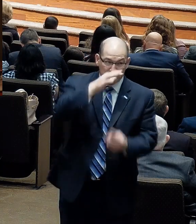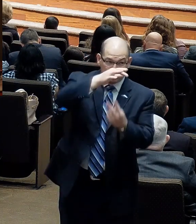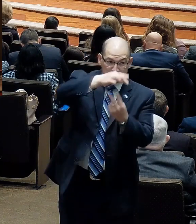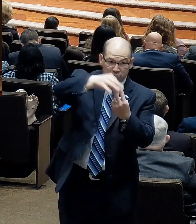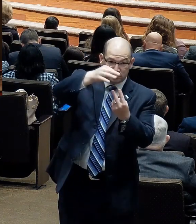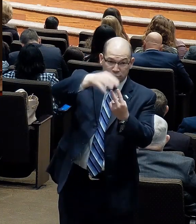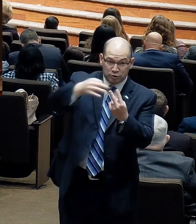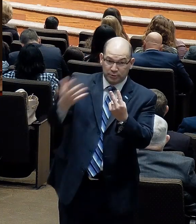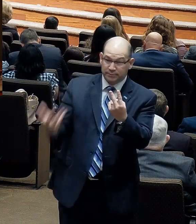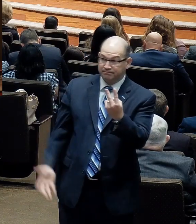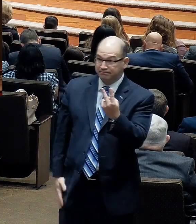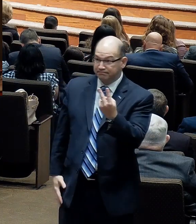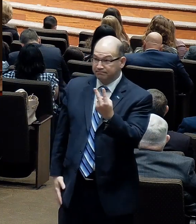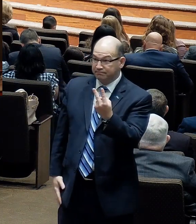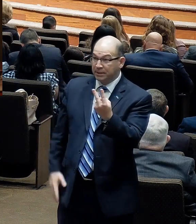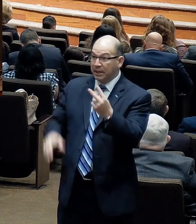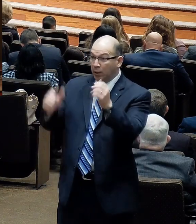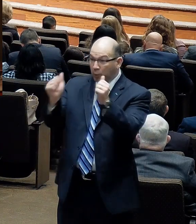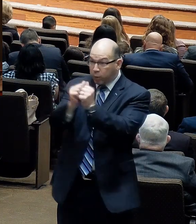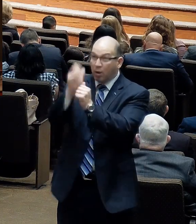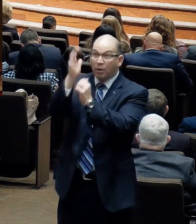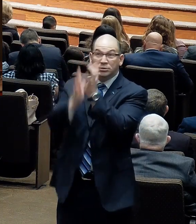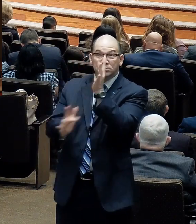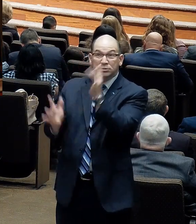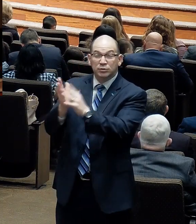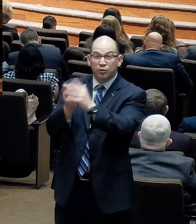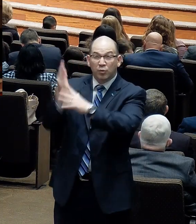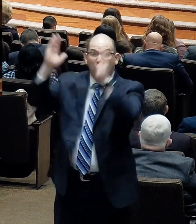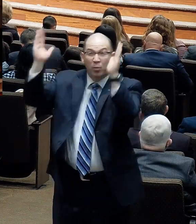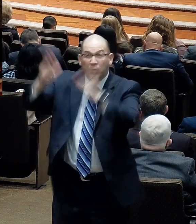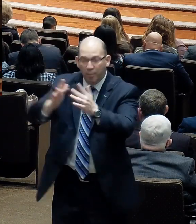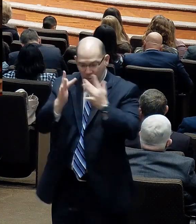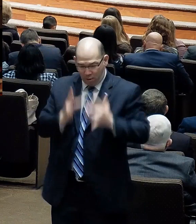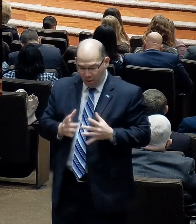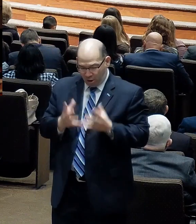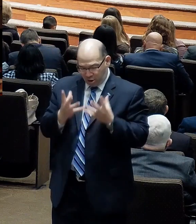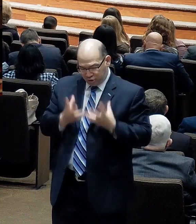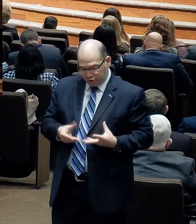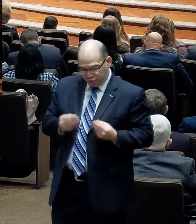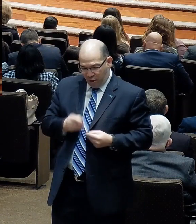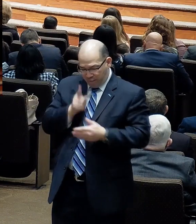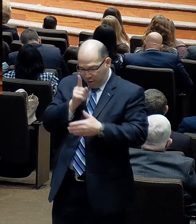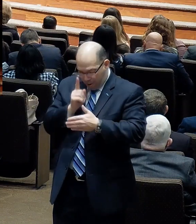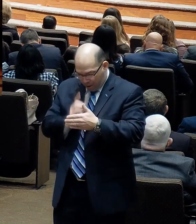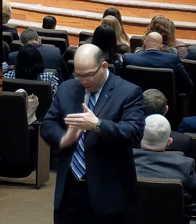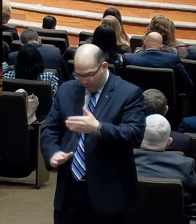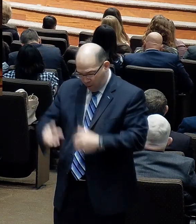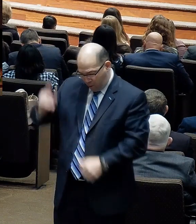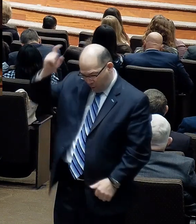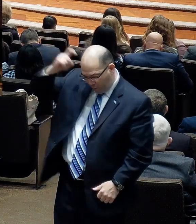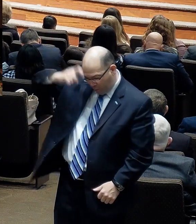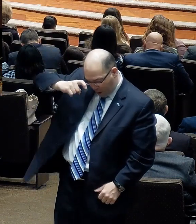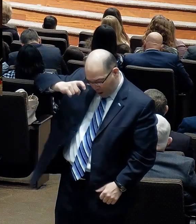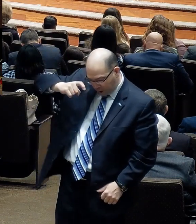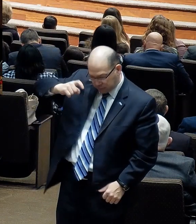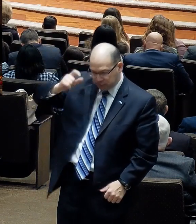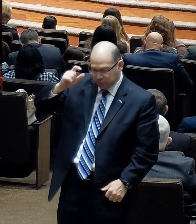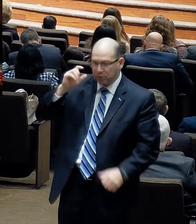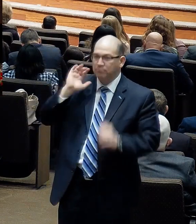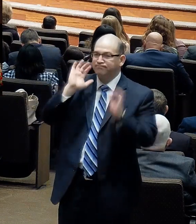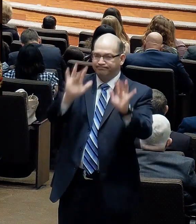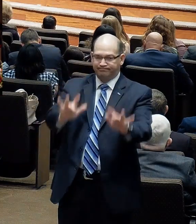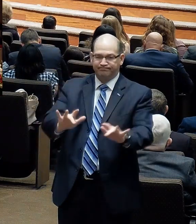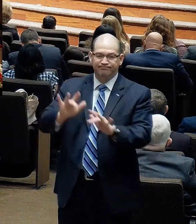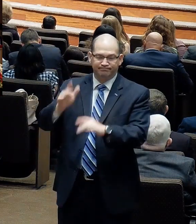But if we walk with Jesus through a trial, it can soften that heart. The people around us, this week undoubtedly, there has been much love and